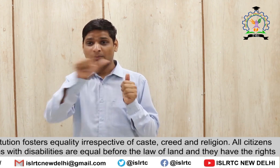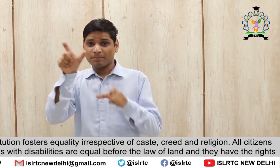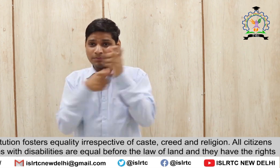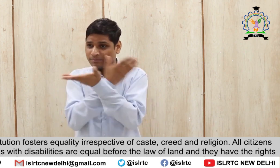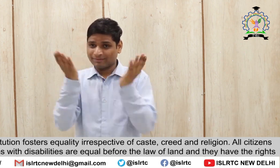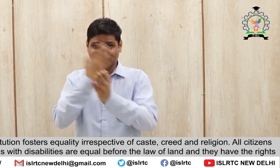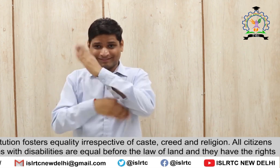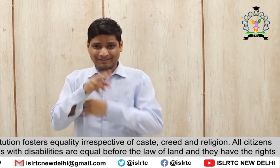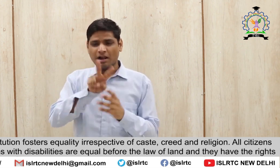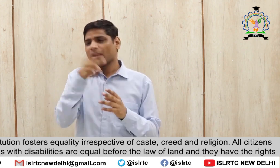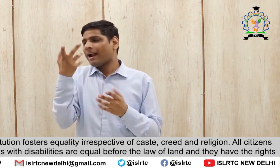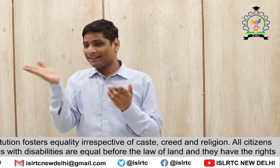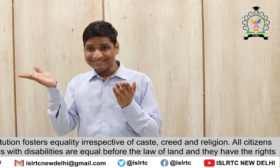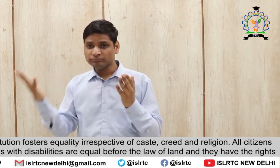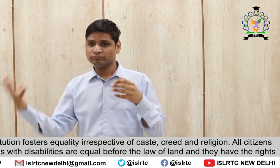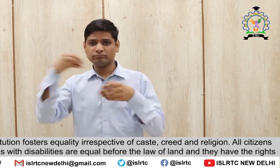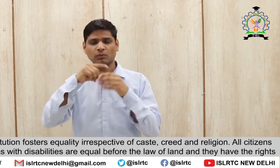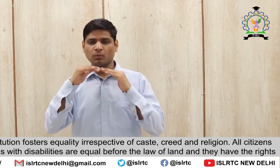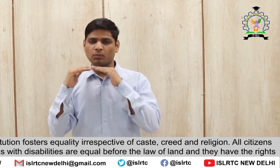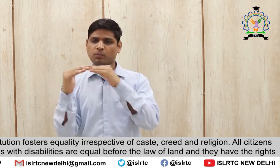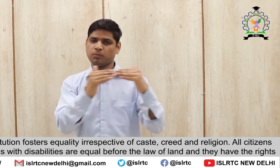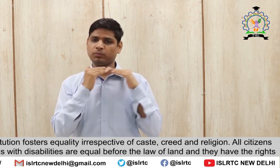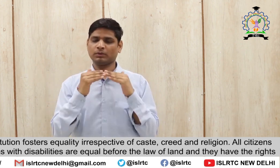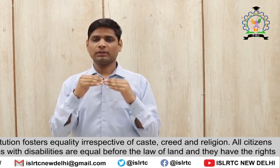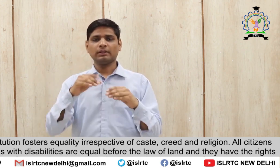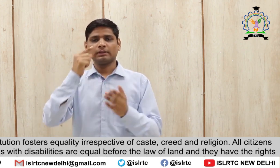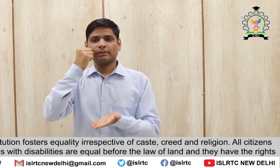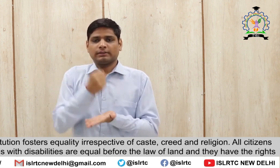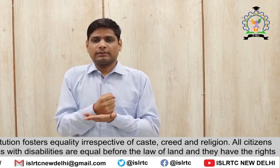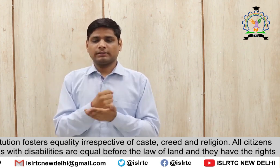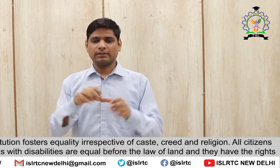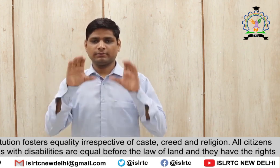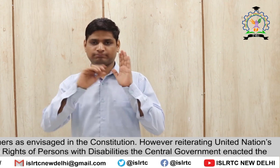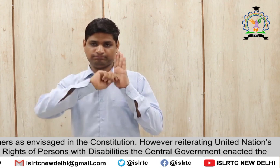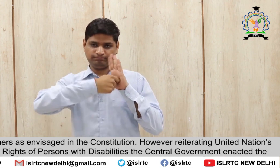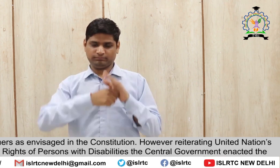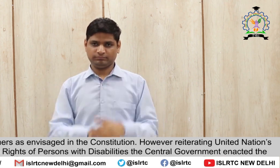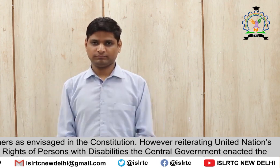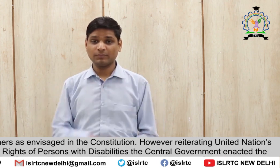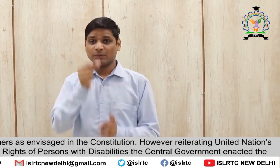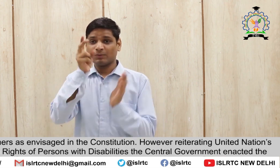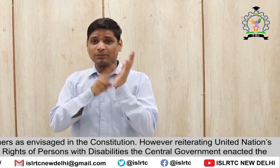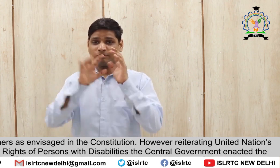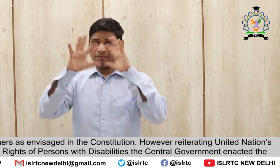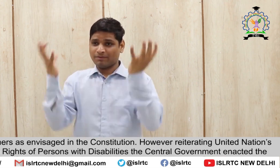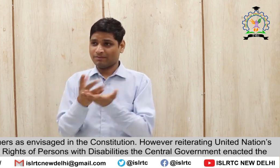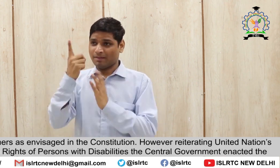All citizens including persons with disabilities are equal before the law of land and they have rights equally with others as envisaged in the Constitution.